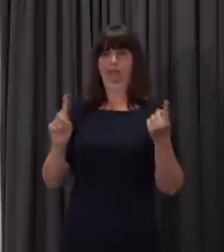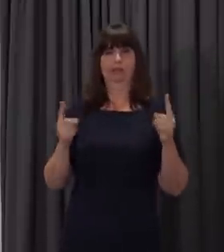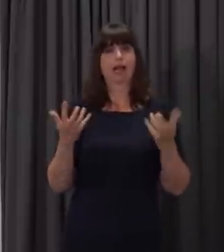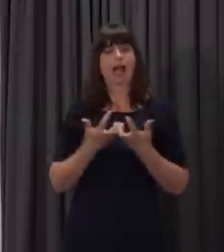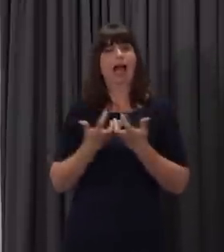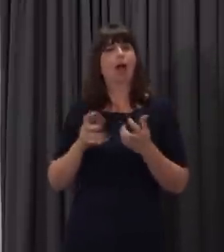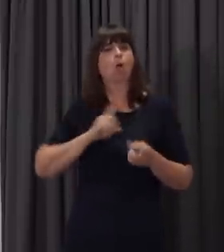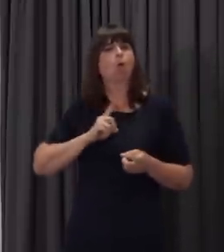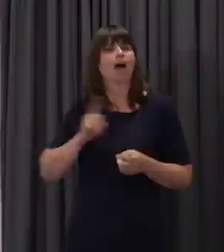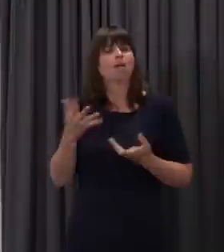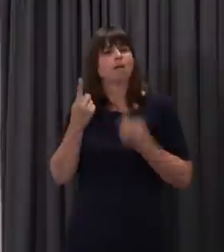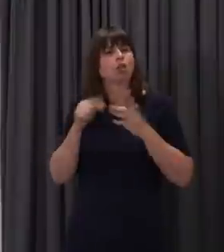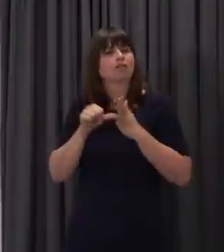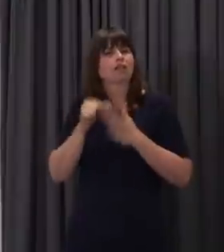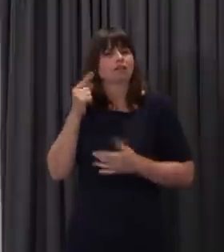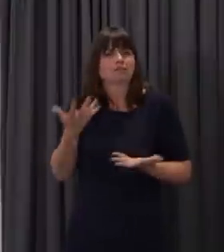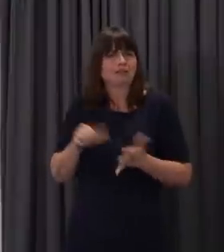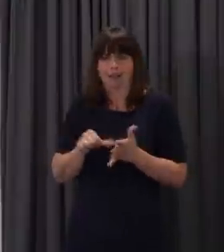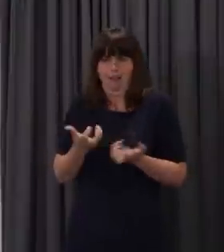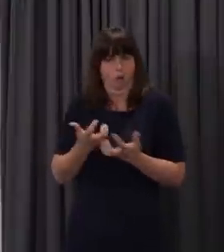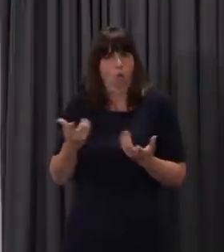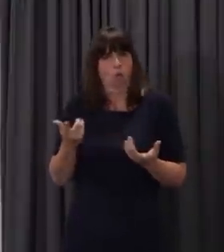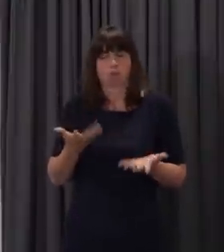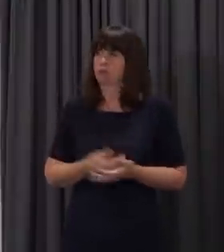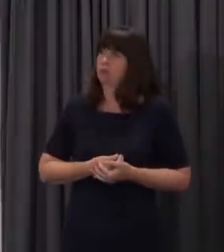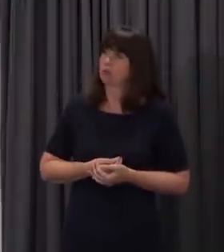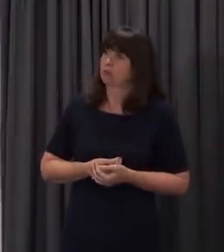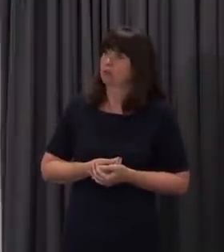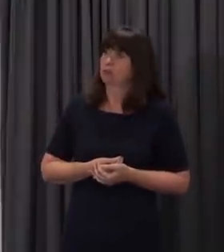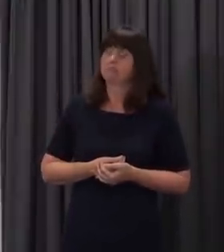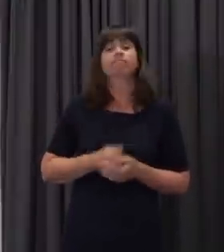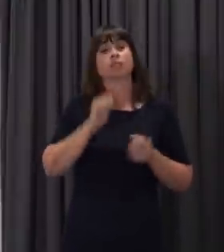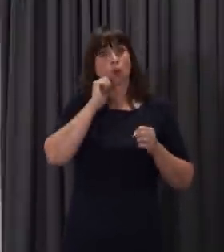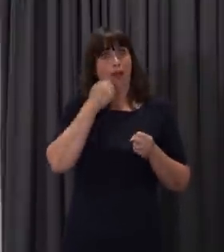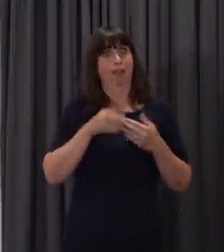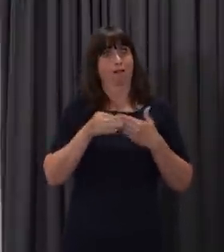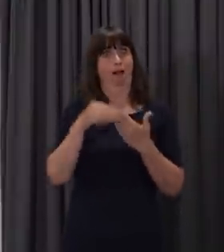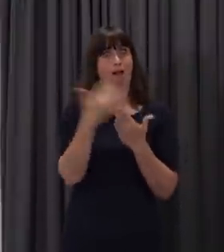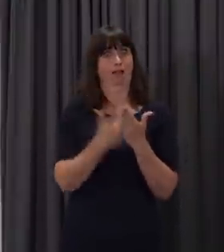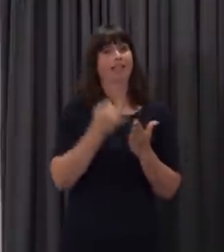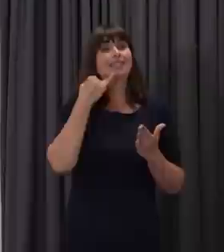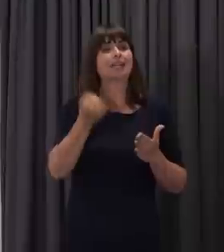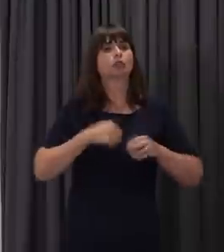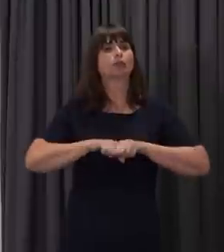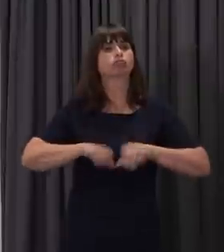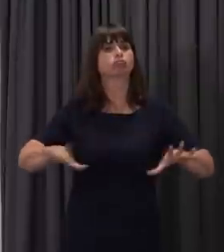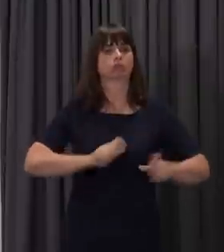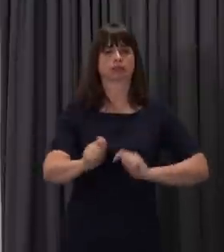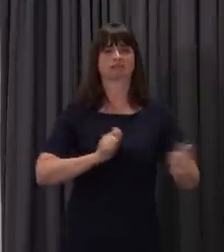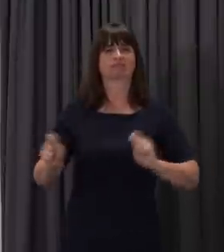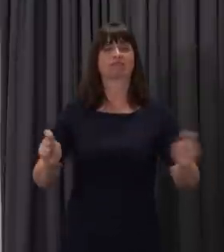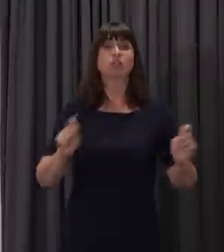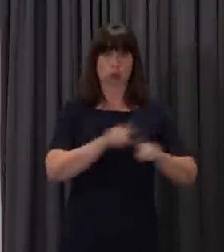Well, thank you very much for that, Tom. You're quite right. We will be producing operational guidance next week for